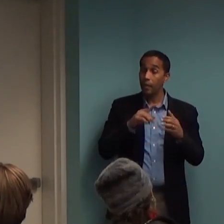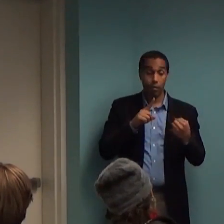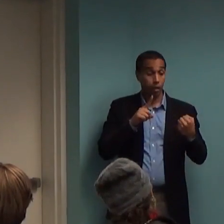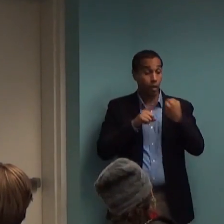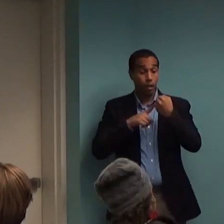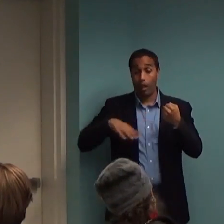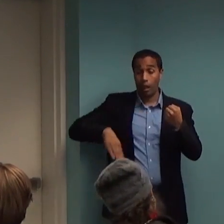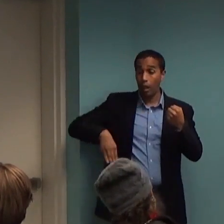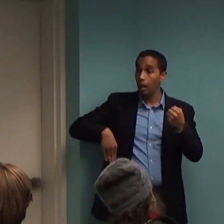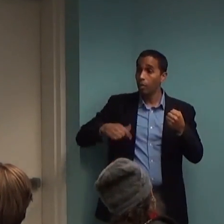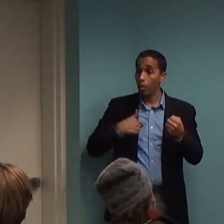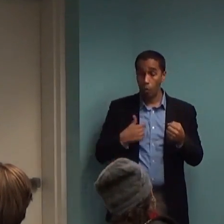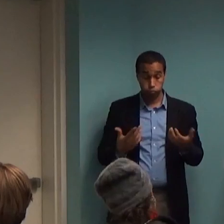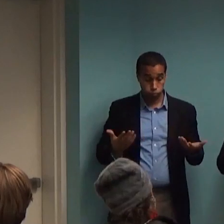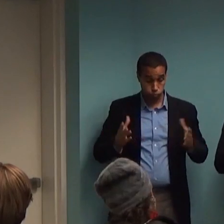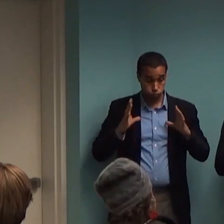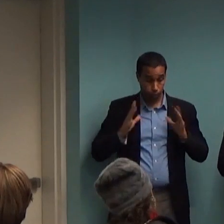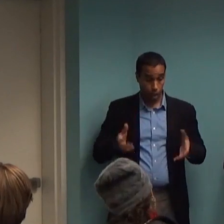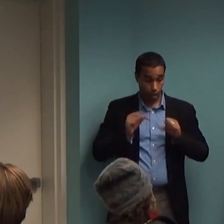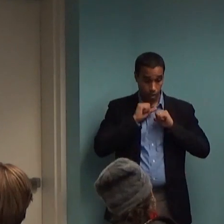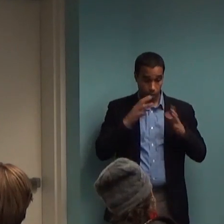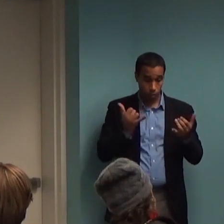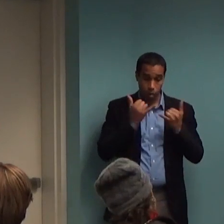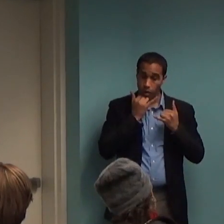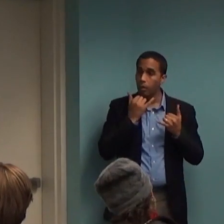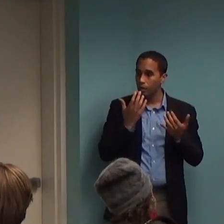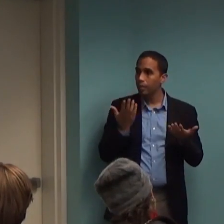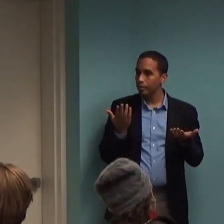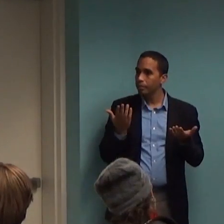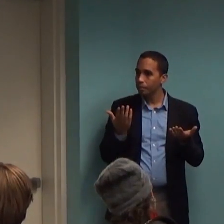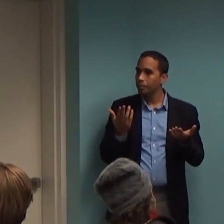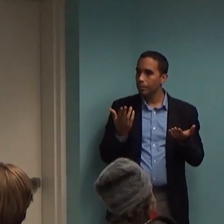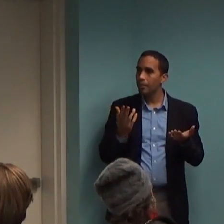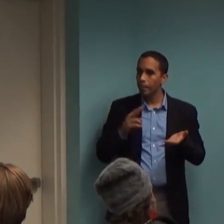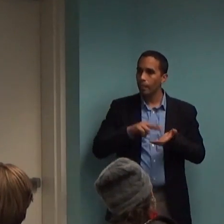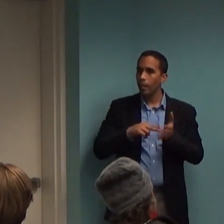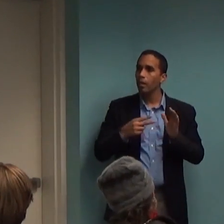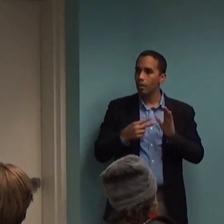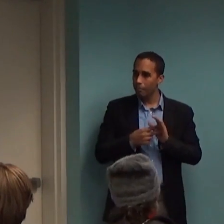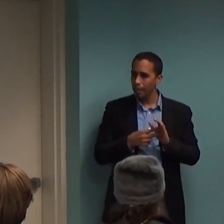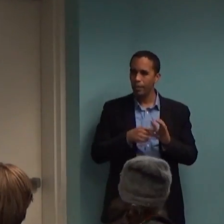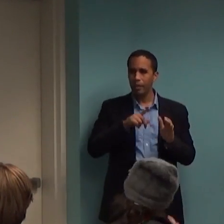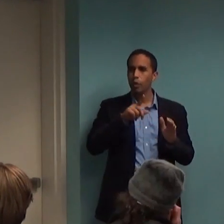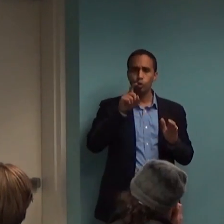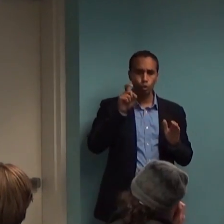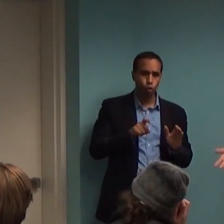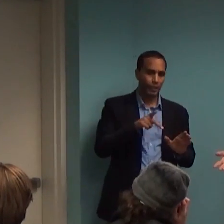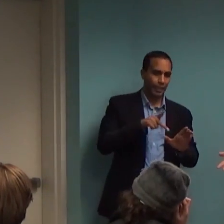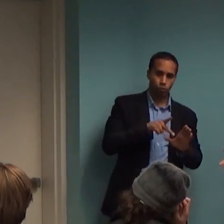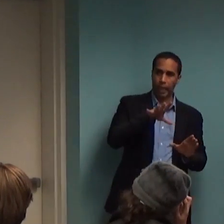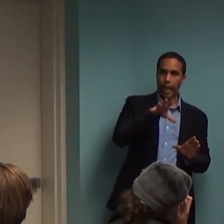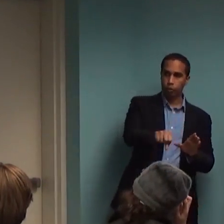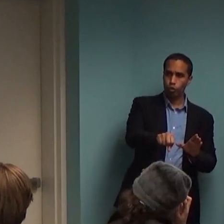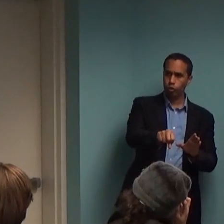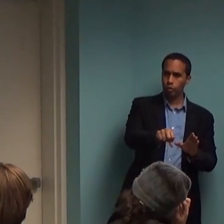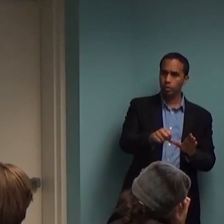that conversation probably would have come up already with a psychiatrist before you had to worry about it. Now, in the event that that didn't happen,